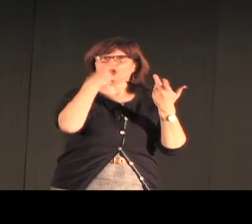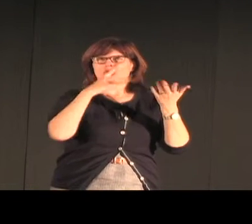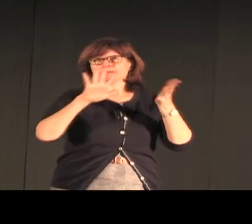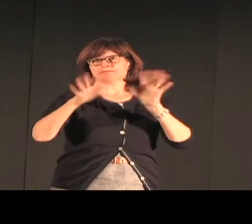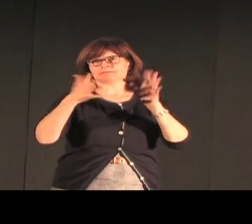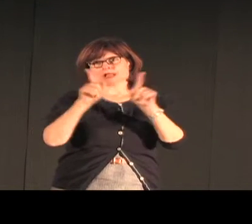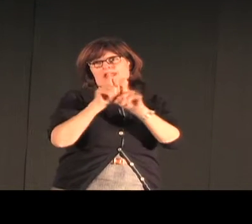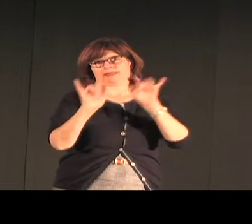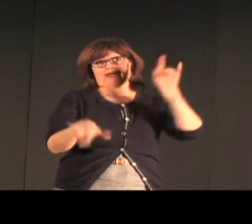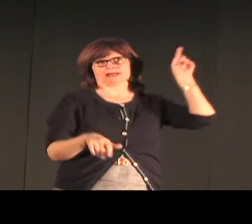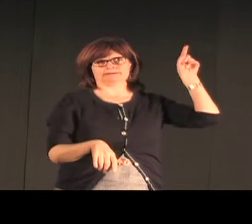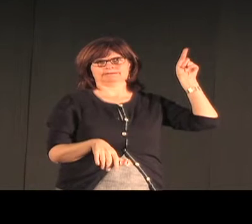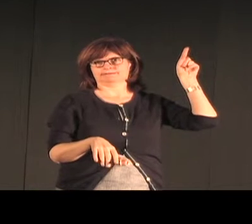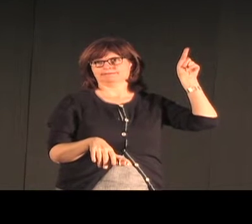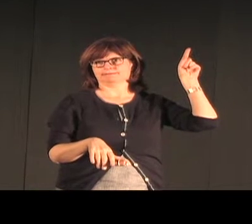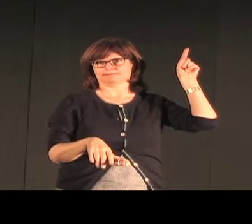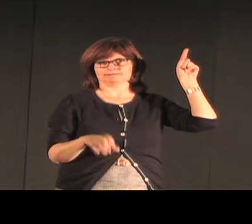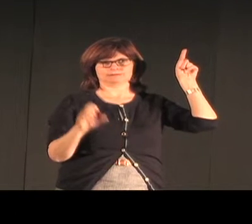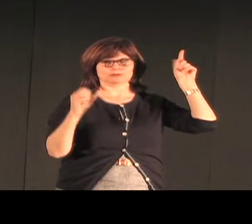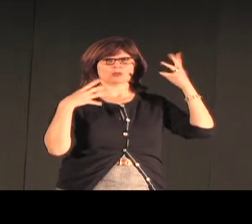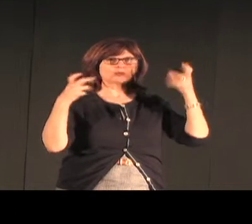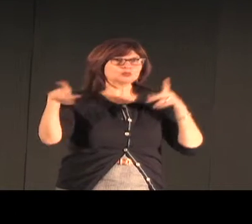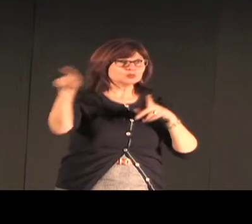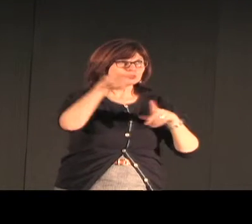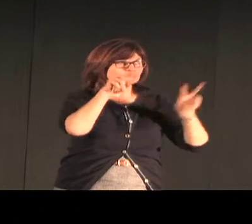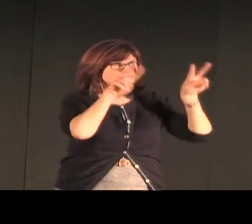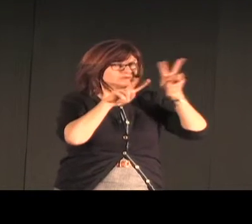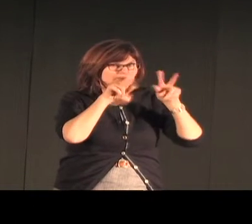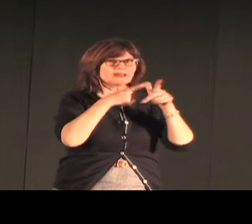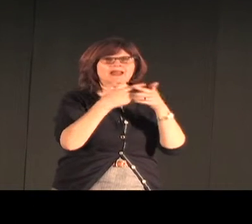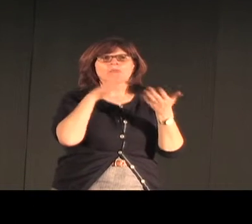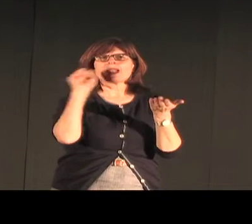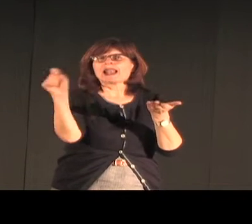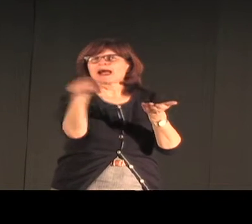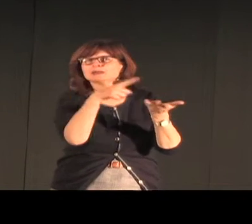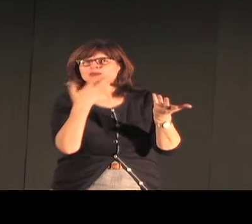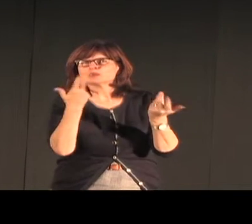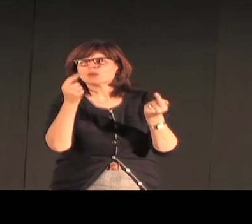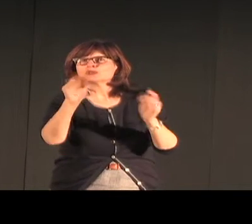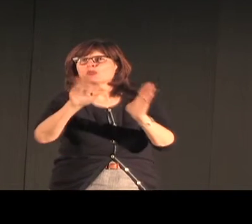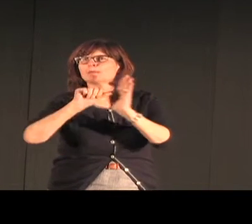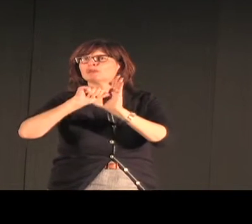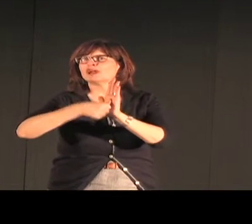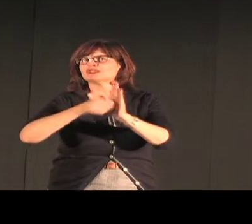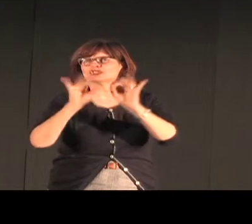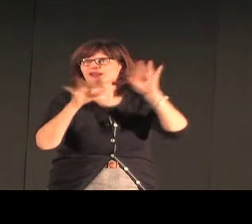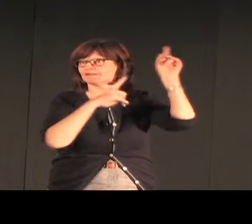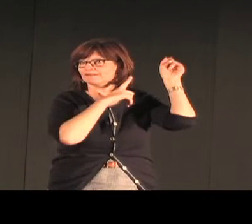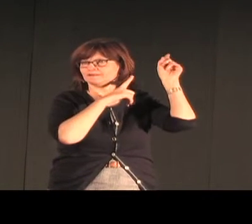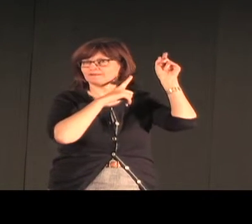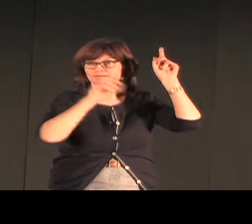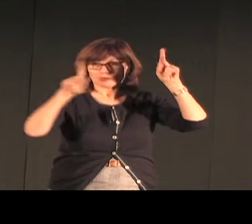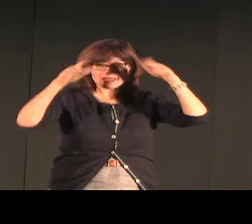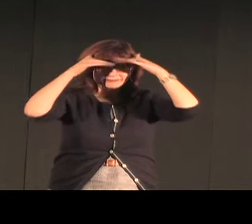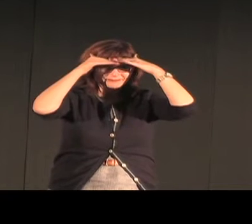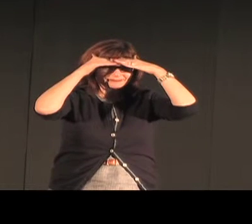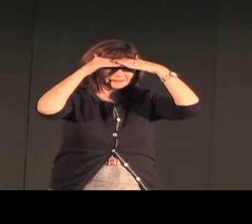was in the first generation of users of ABSL. So I want you to watch this and I'm going to ask you for some of your